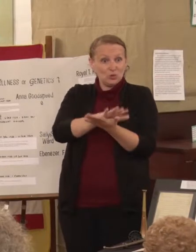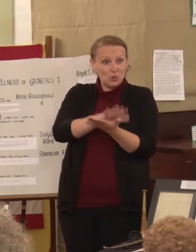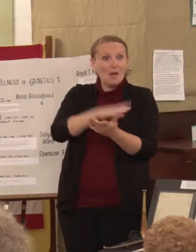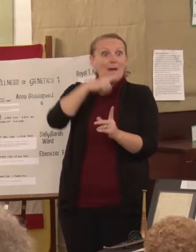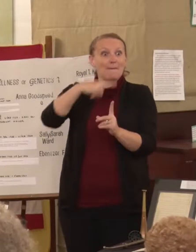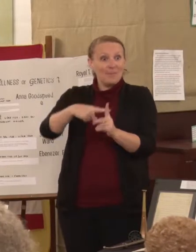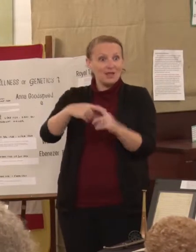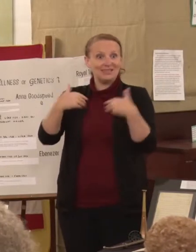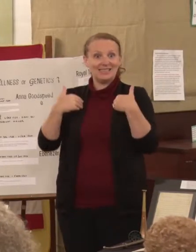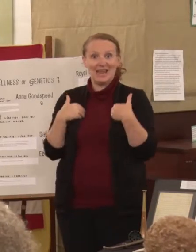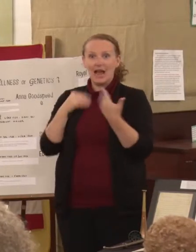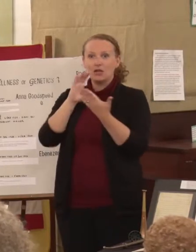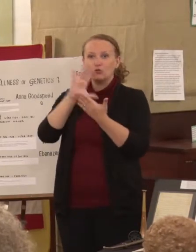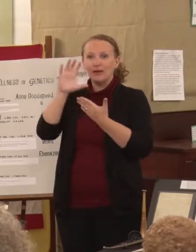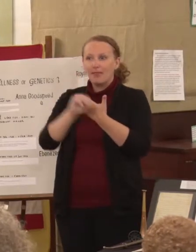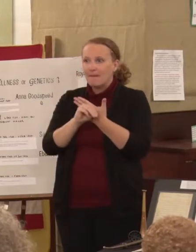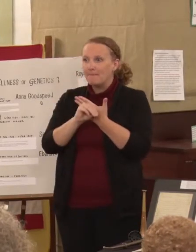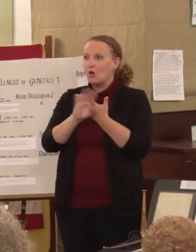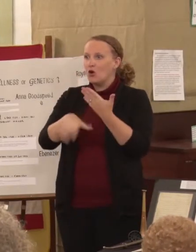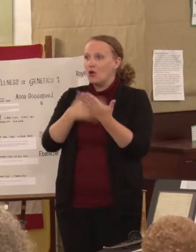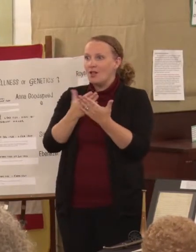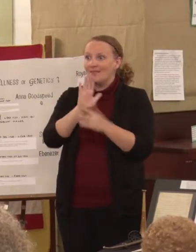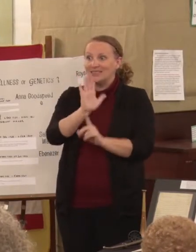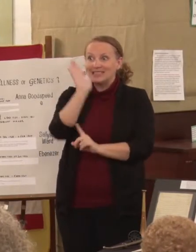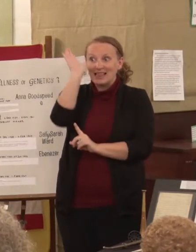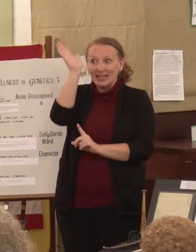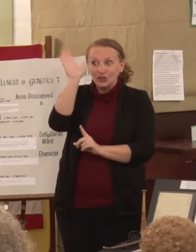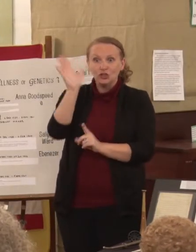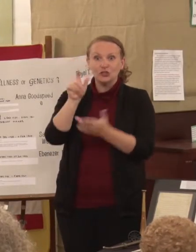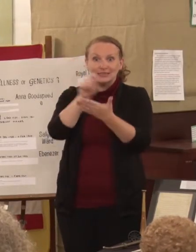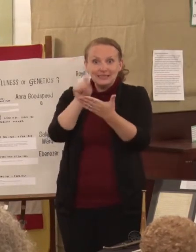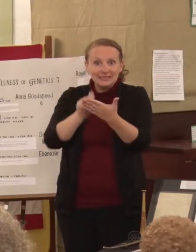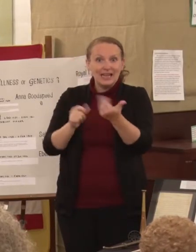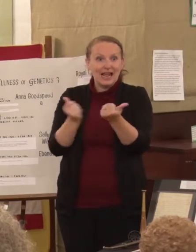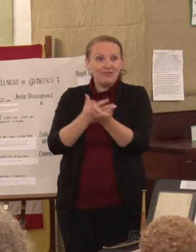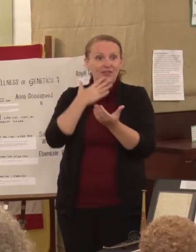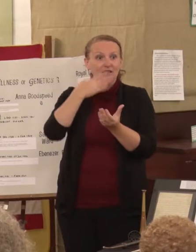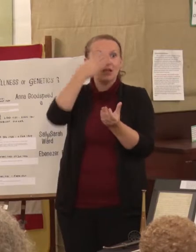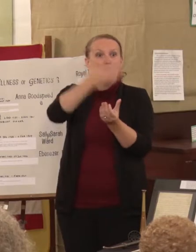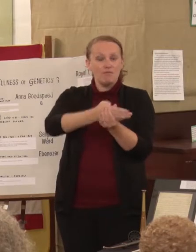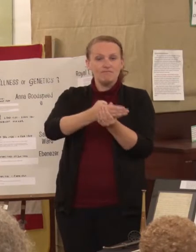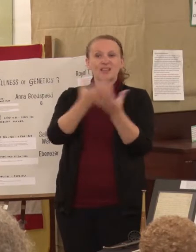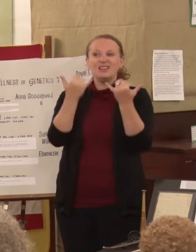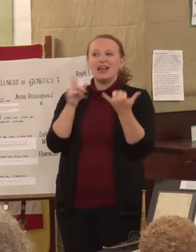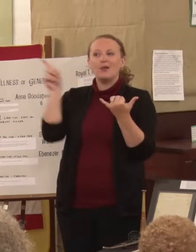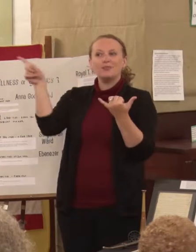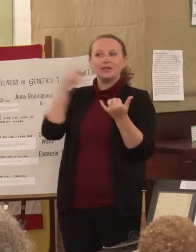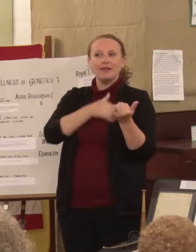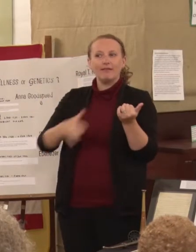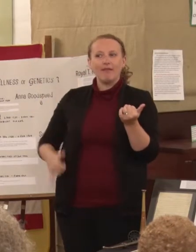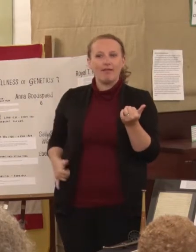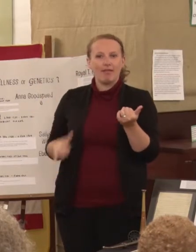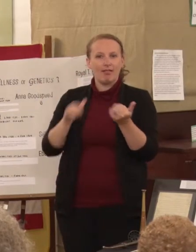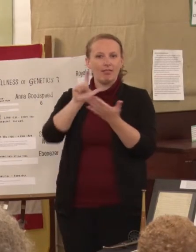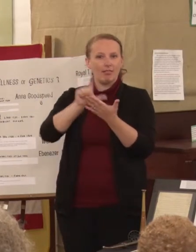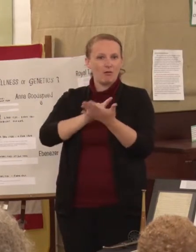had the lectures. All of those things are now filed at the Yale Law School Library. So